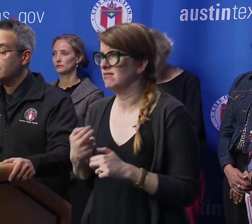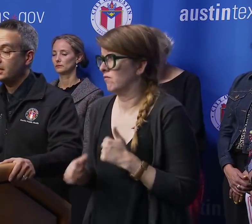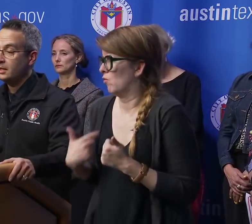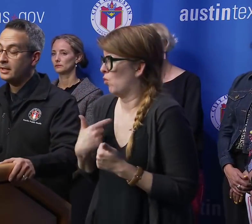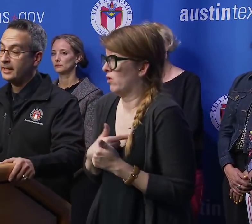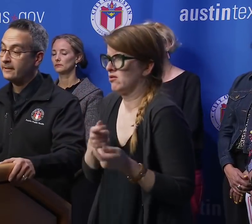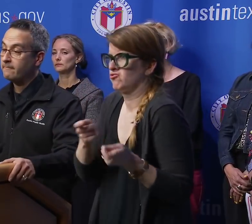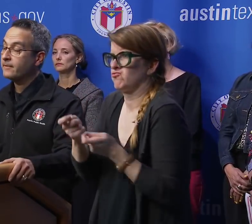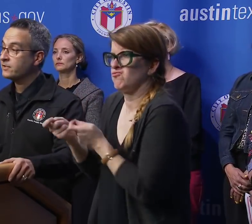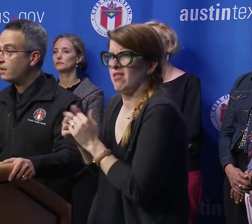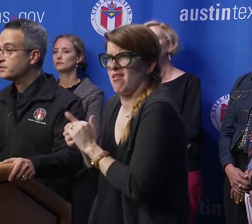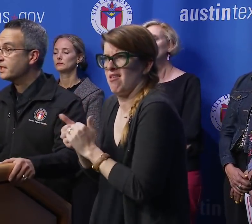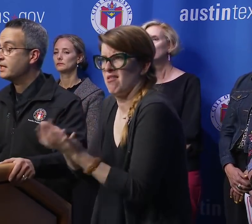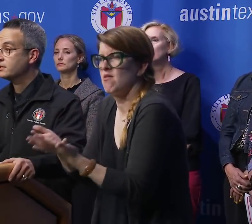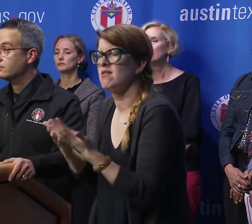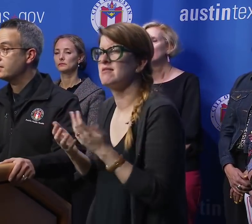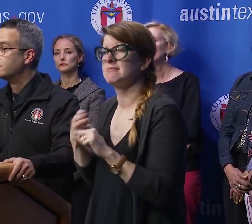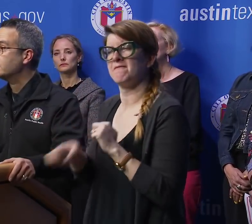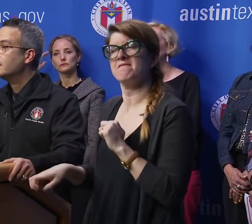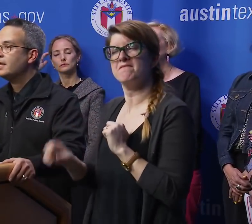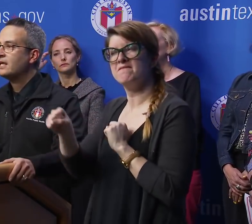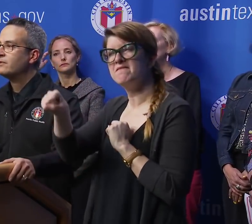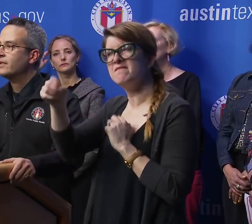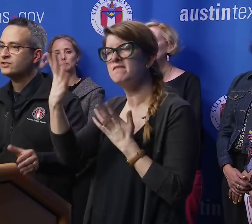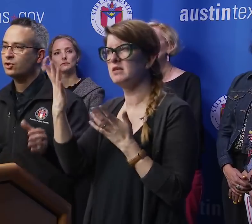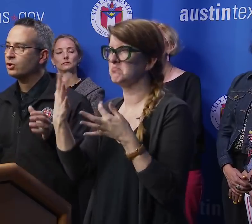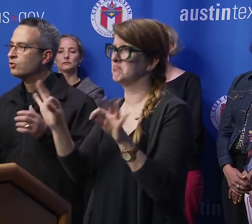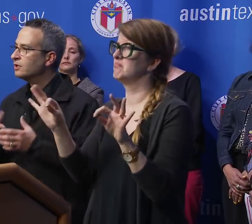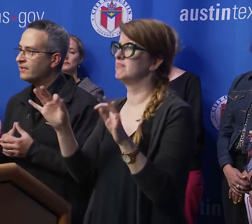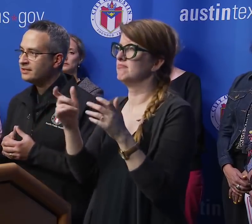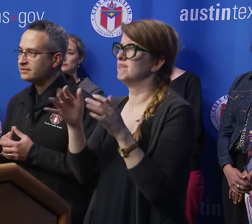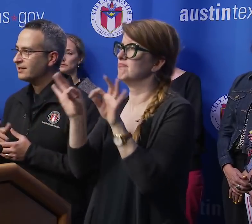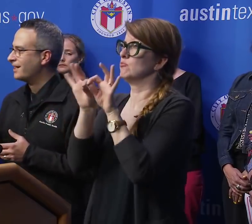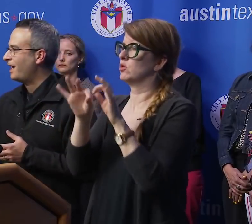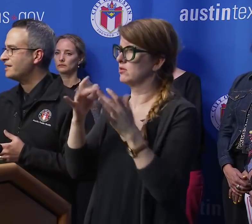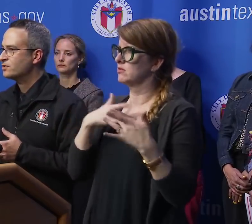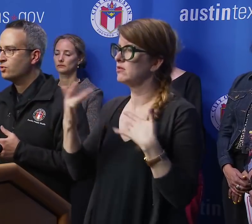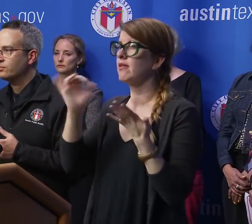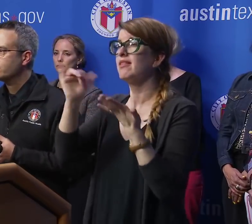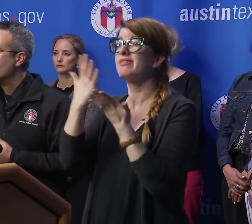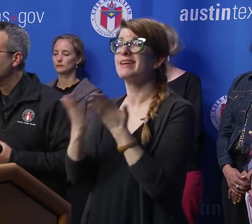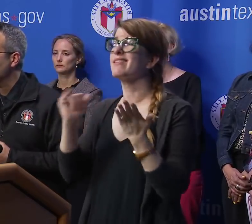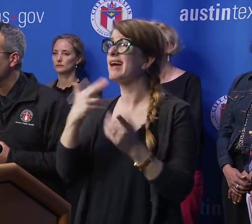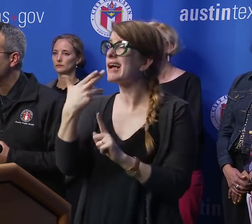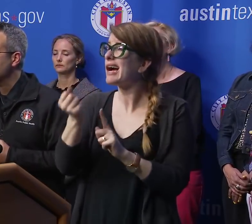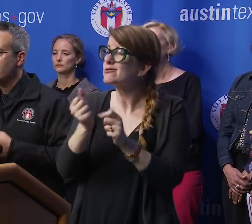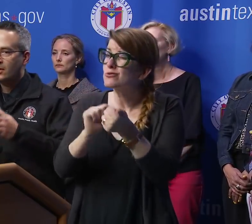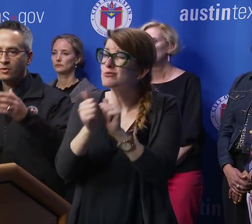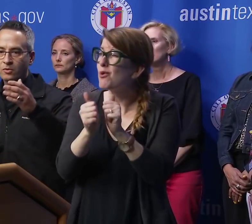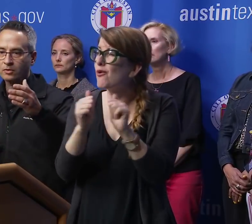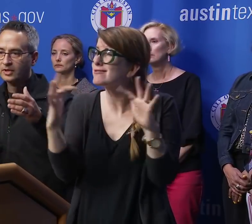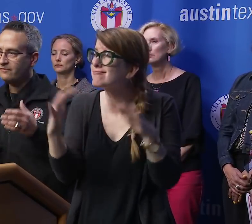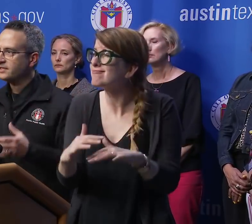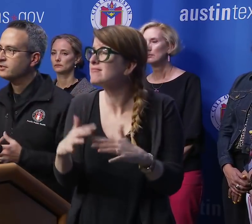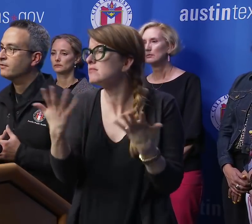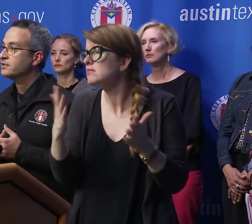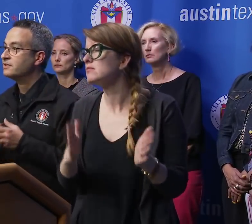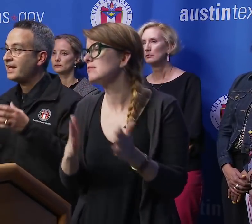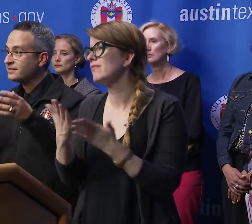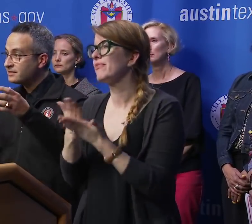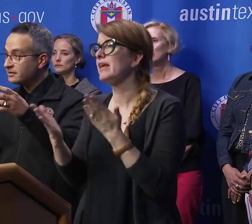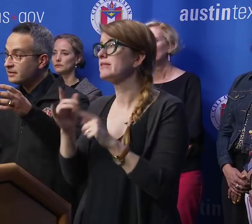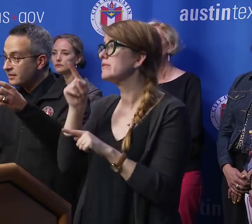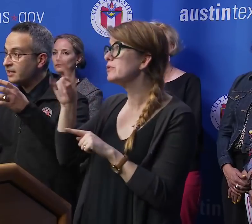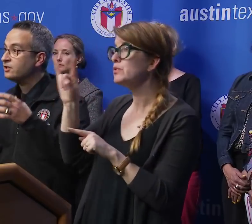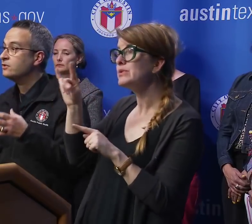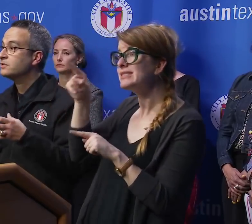control. So that was a key consideration. If events are local events, like high school sporting events, or events at University